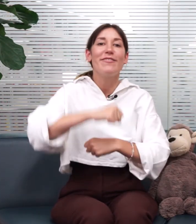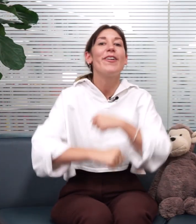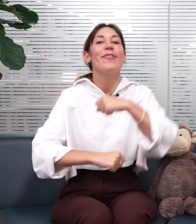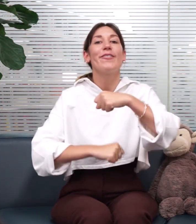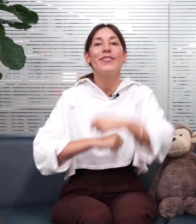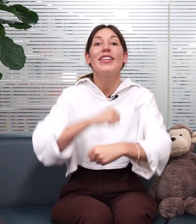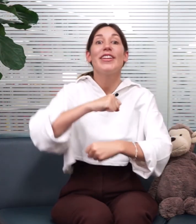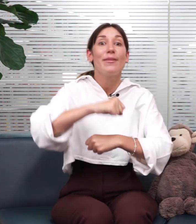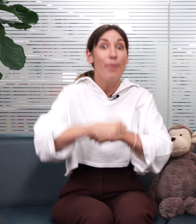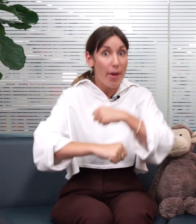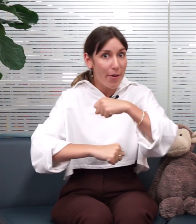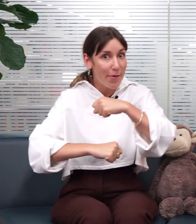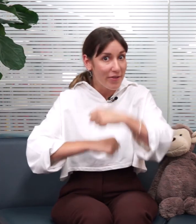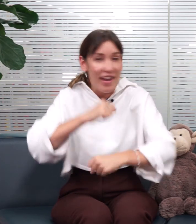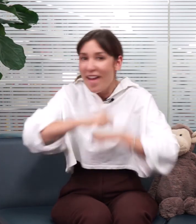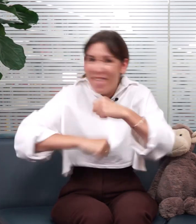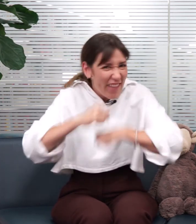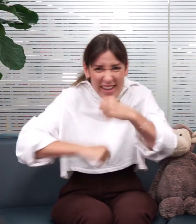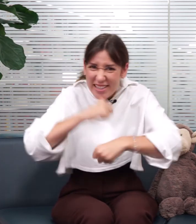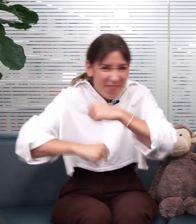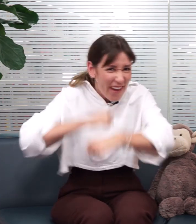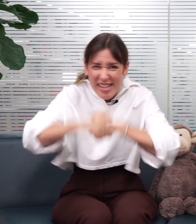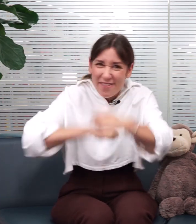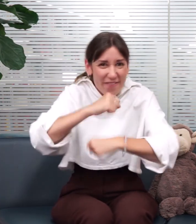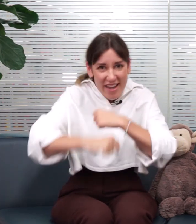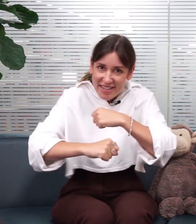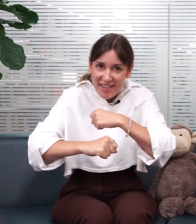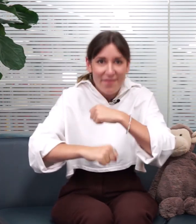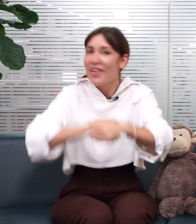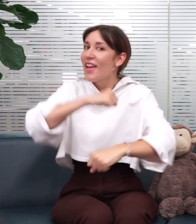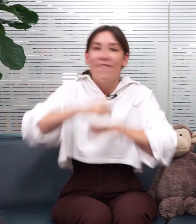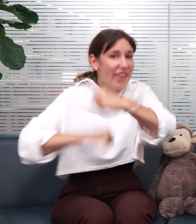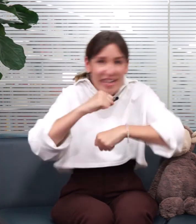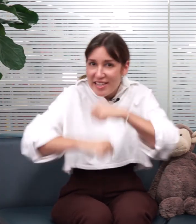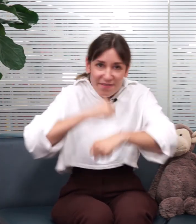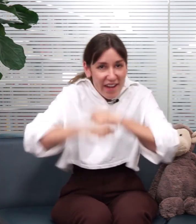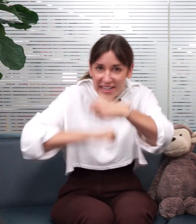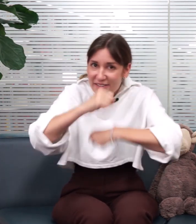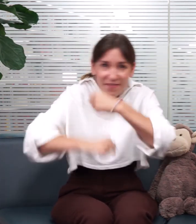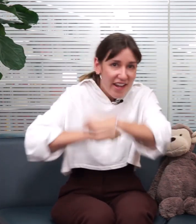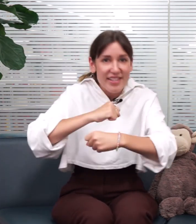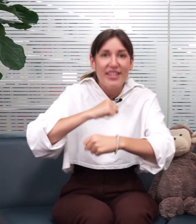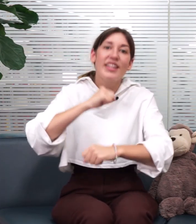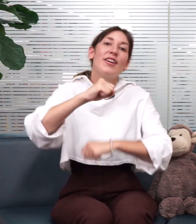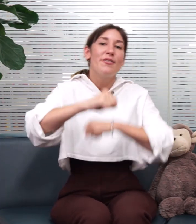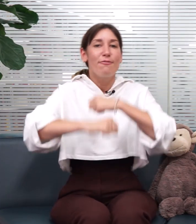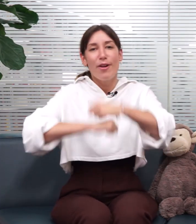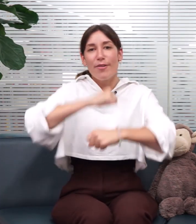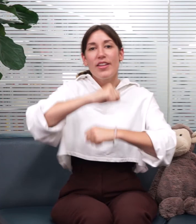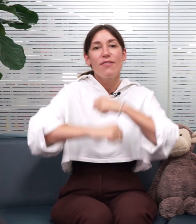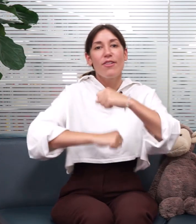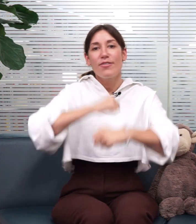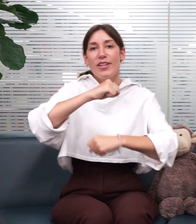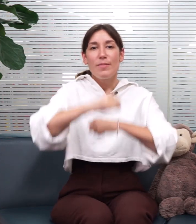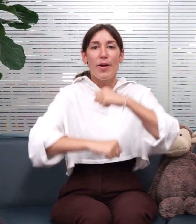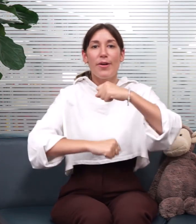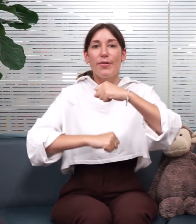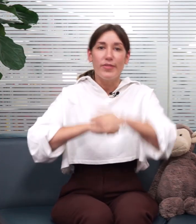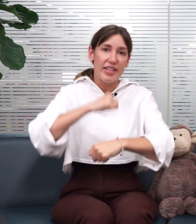roly-poly. Fast, fast, fast. Fast, fast, fast. Roly-roly-poly,